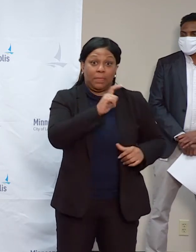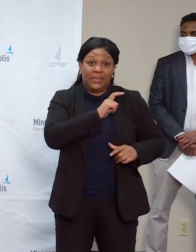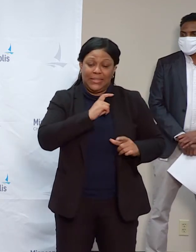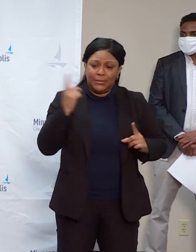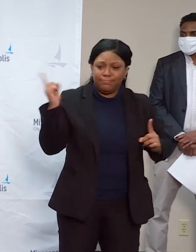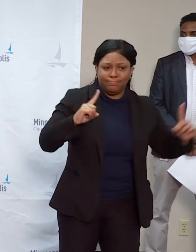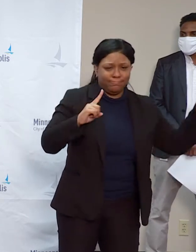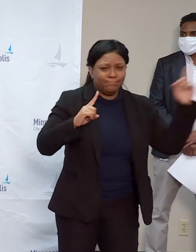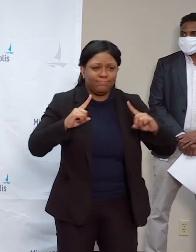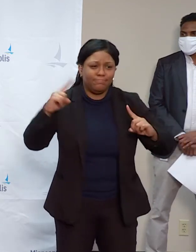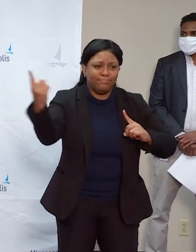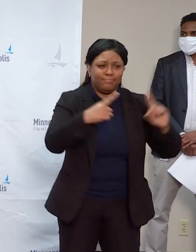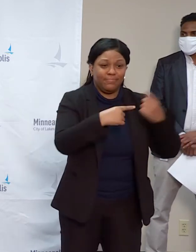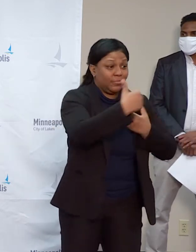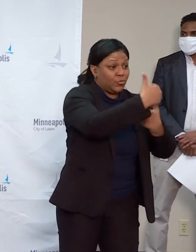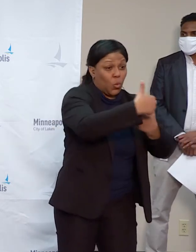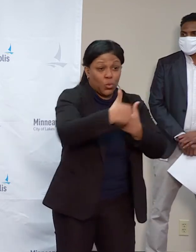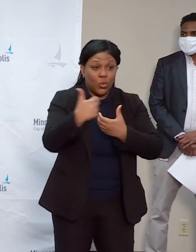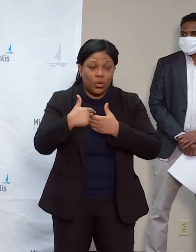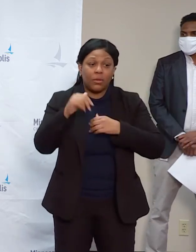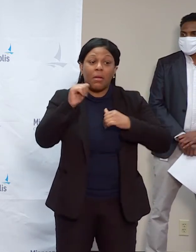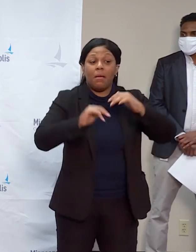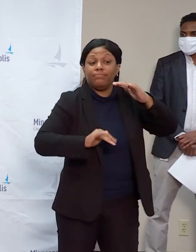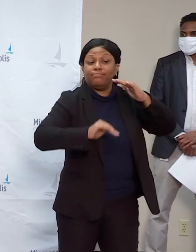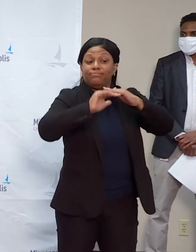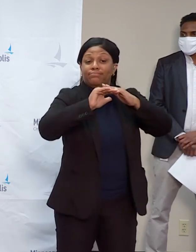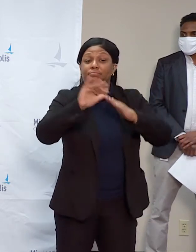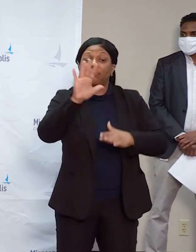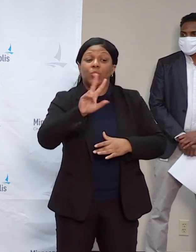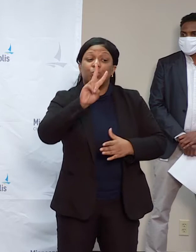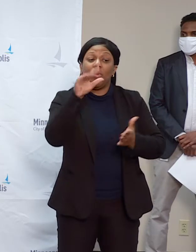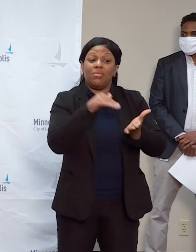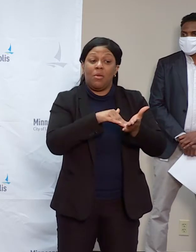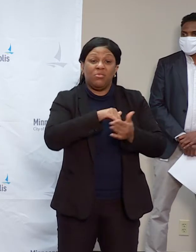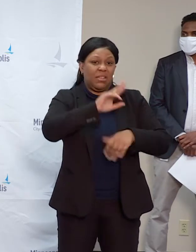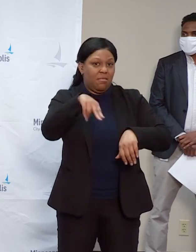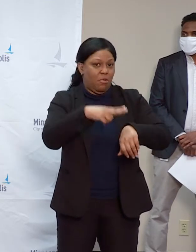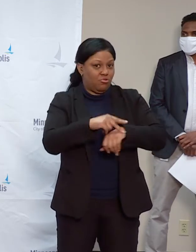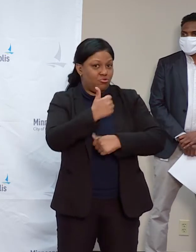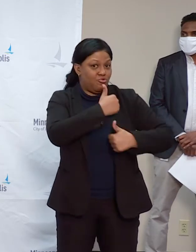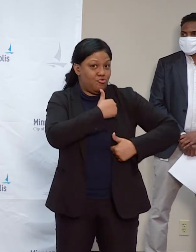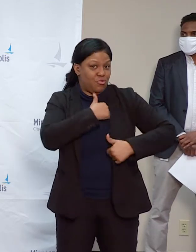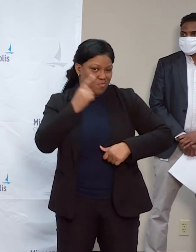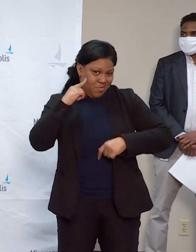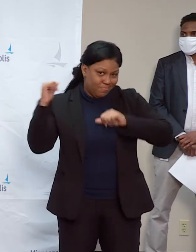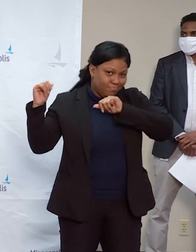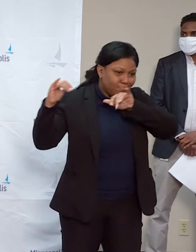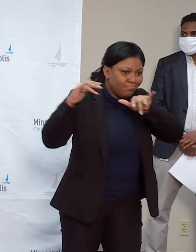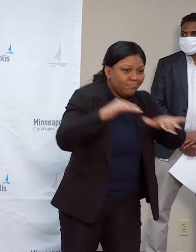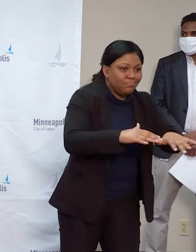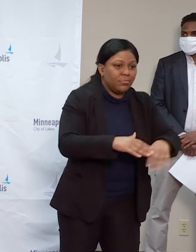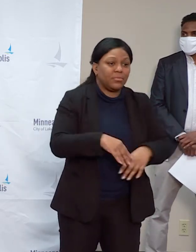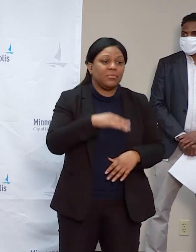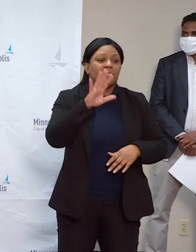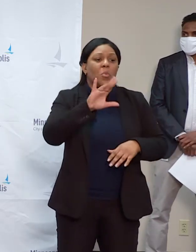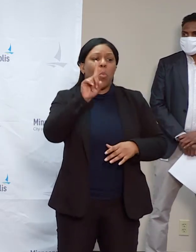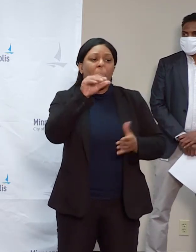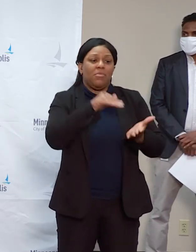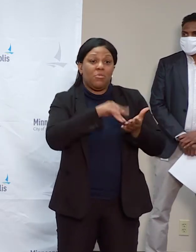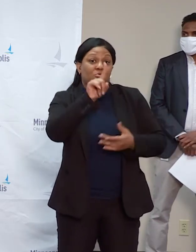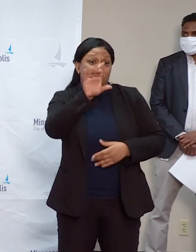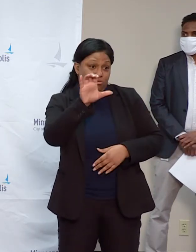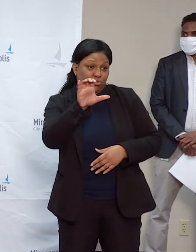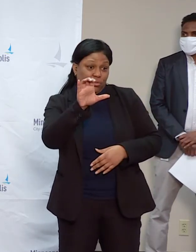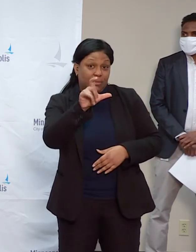up to 2,000 National Guard members as well as up to 1,100 law enforcement coming from a number of